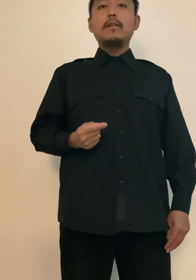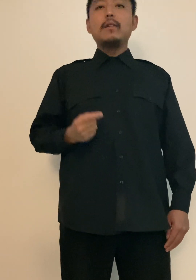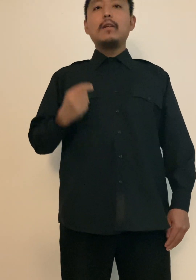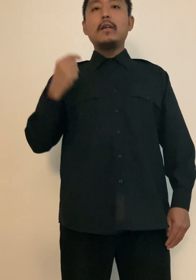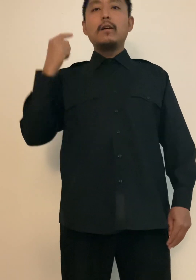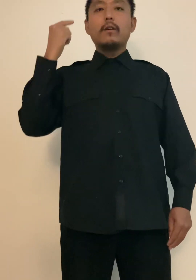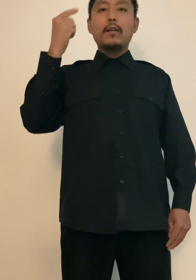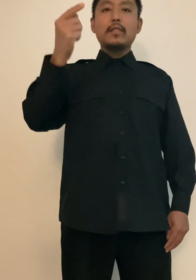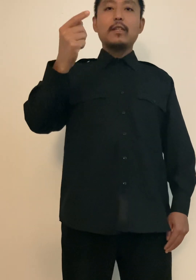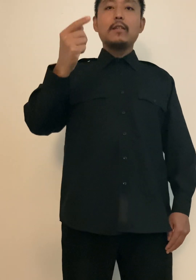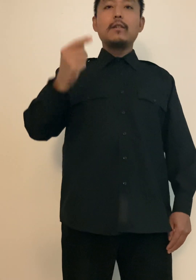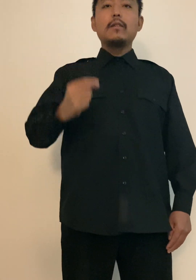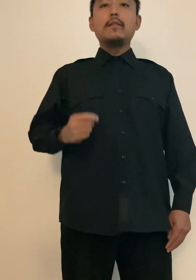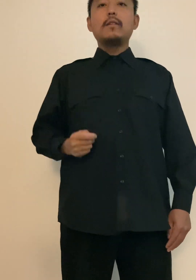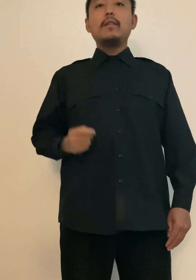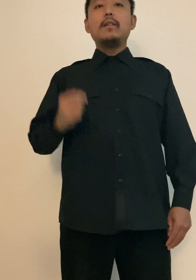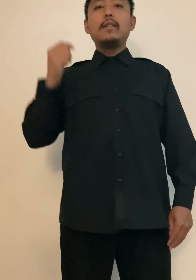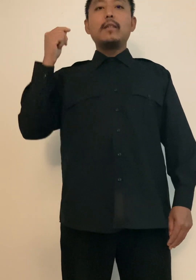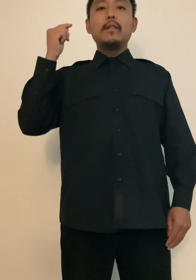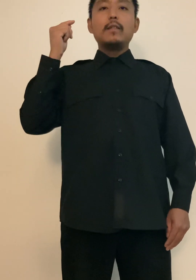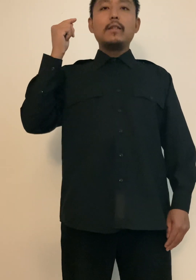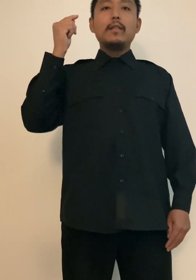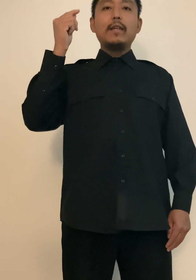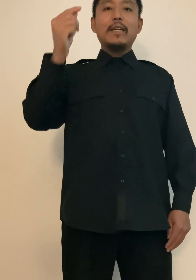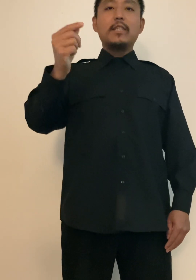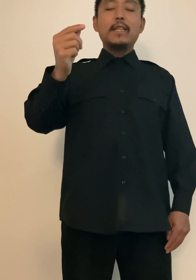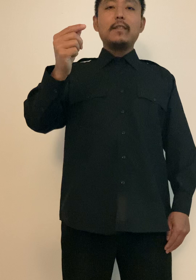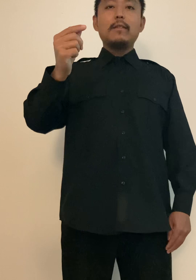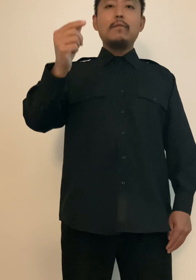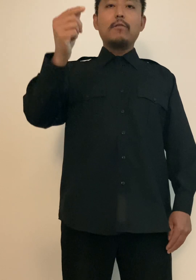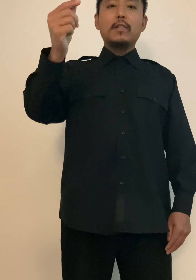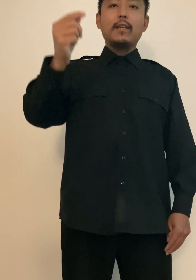Russia, and Chin, or China.